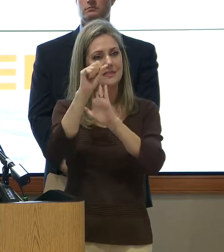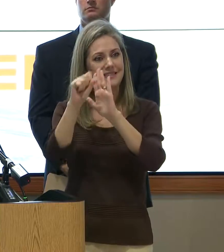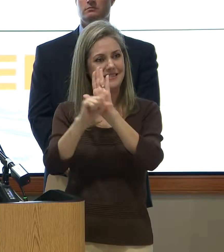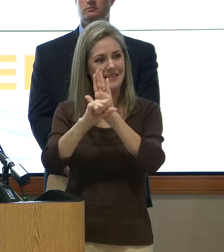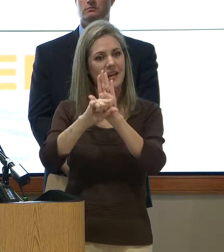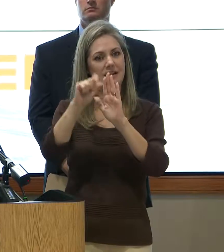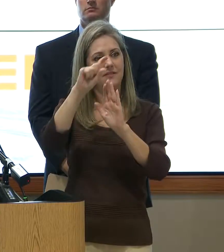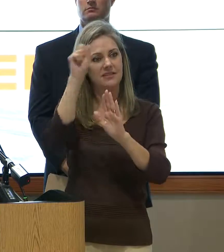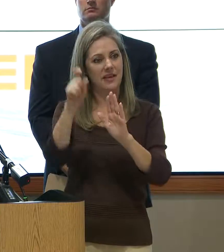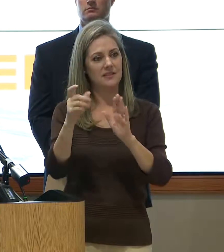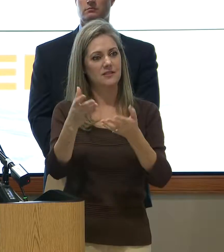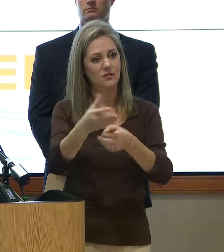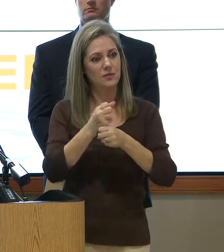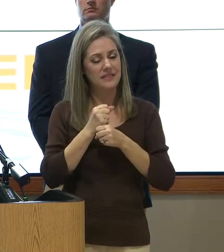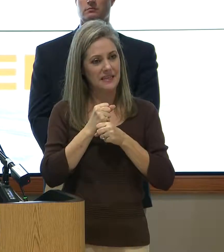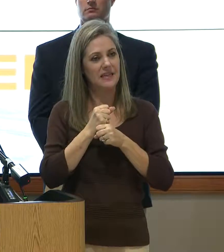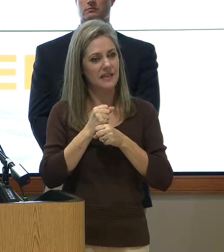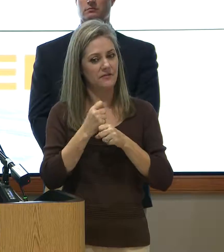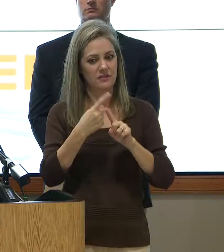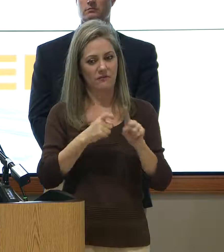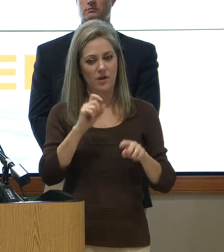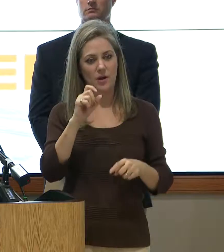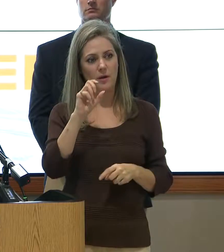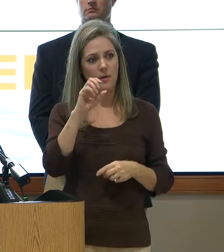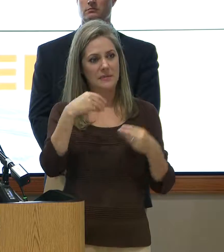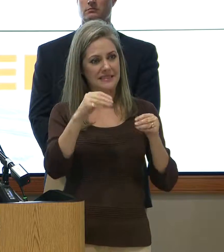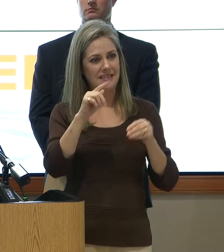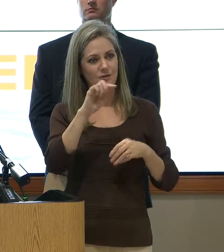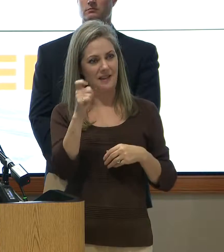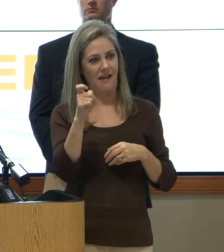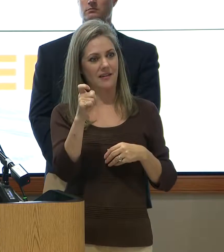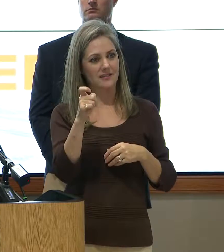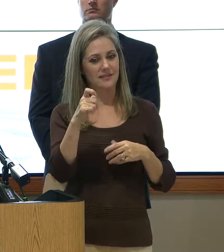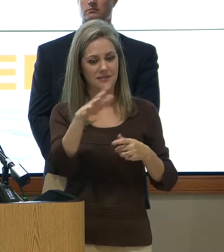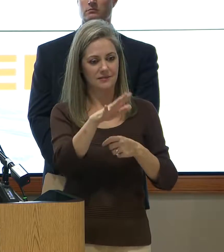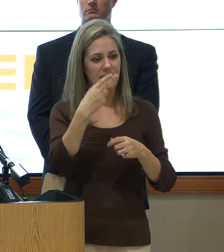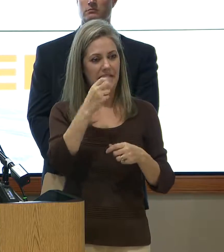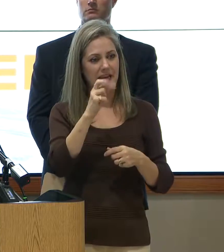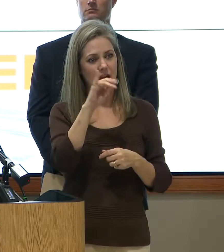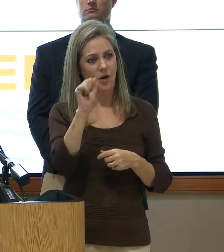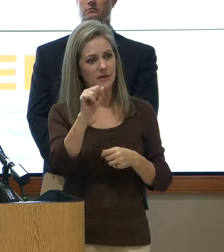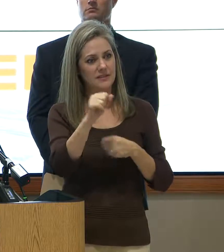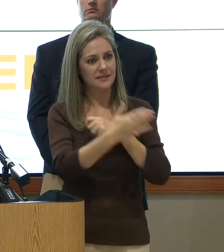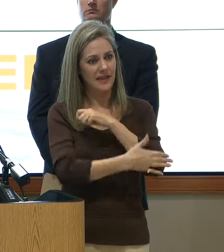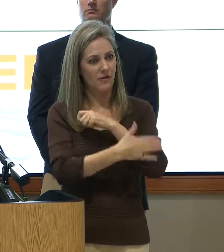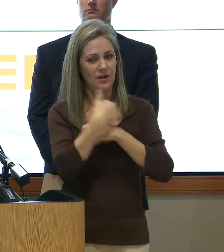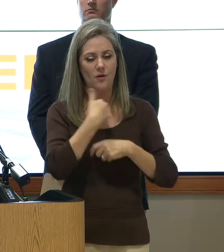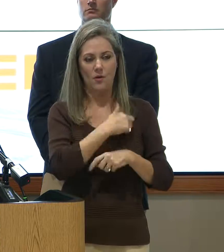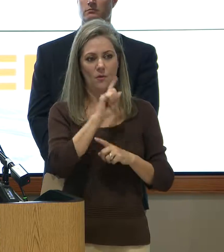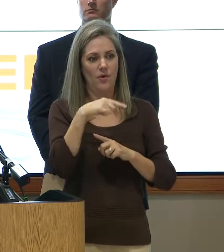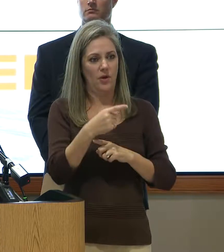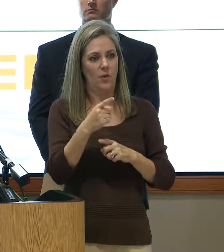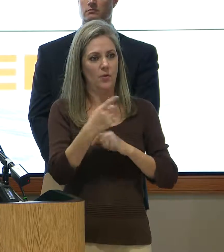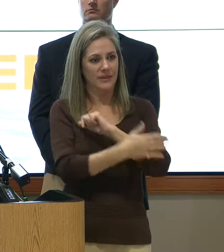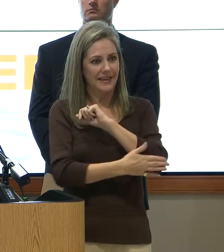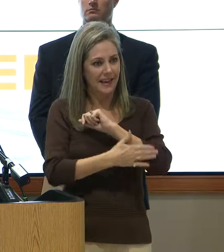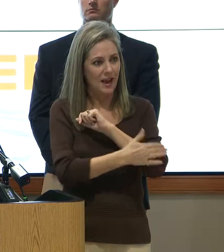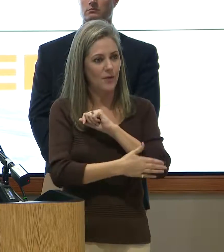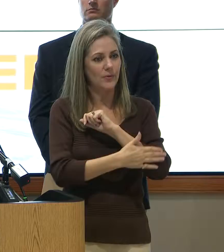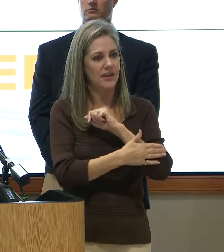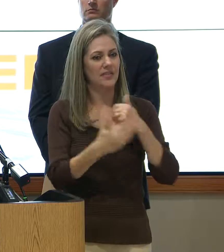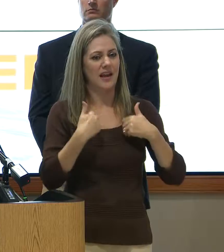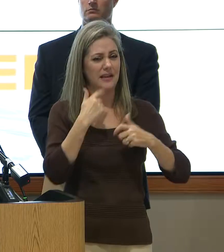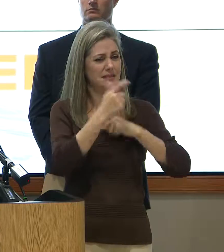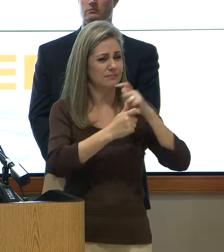sales tax in unincorporated Harris County. We're the only county in the country that has anything approaching